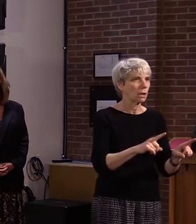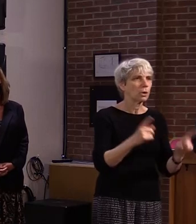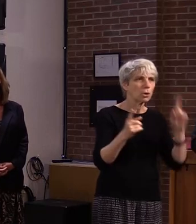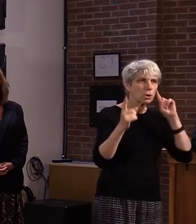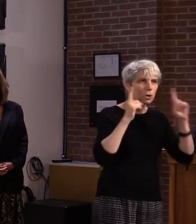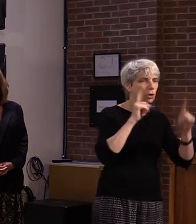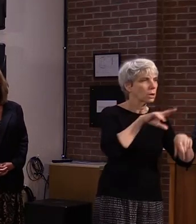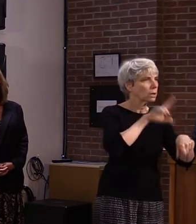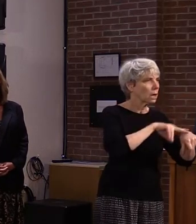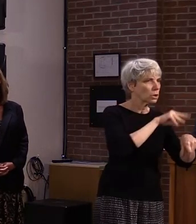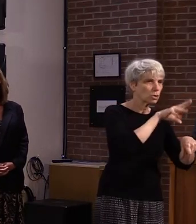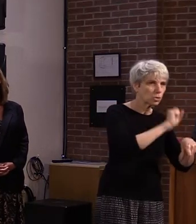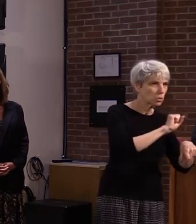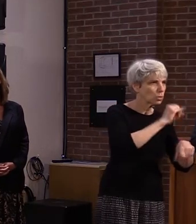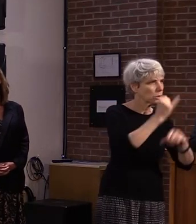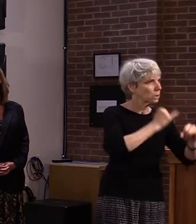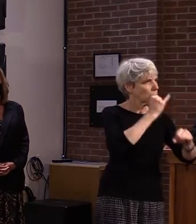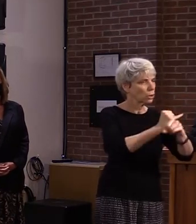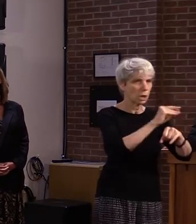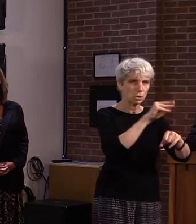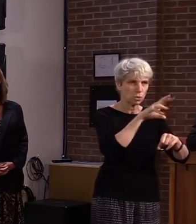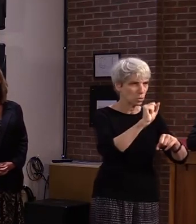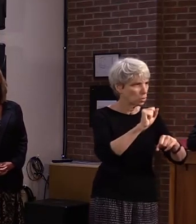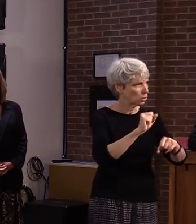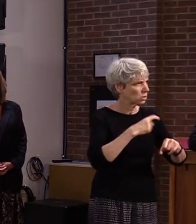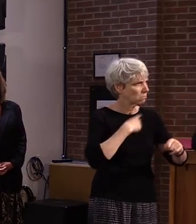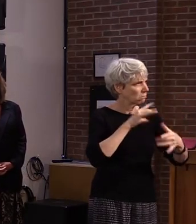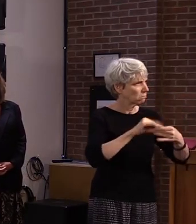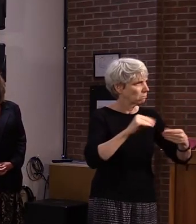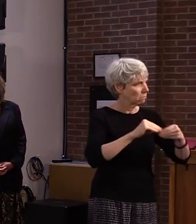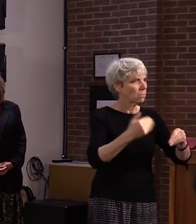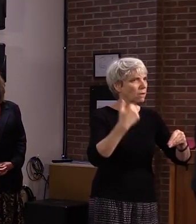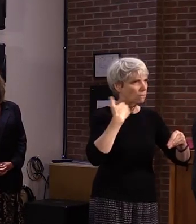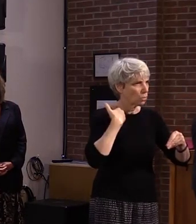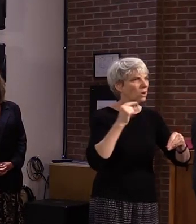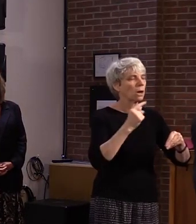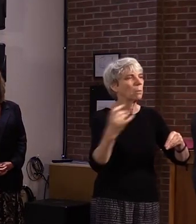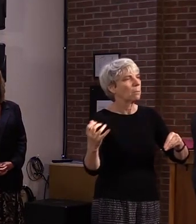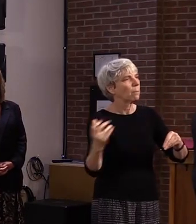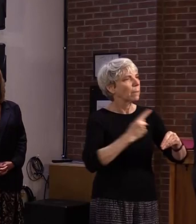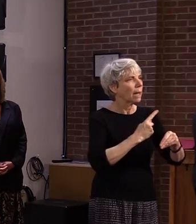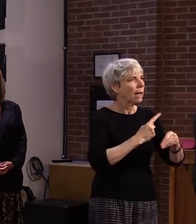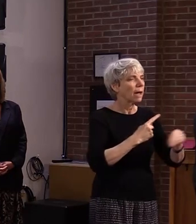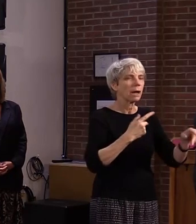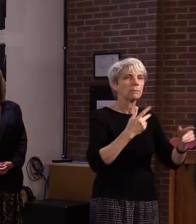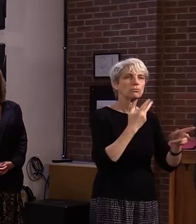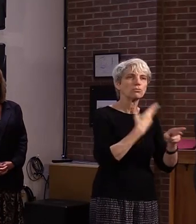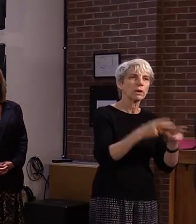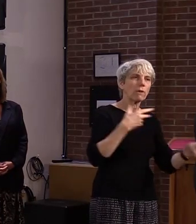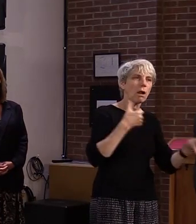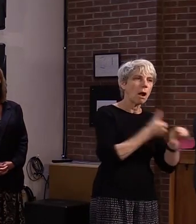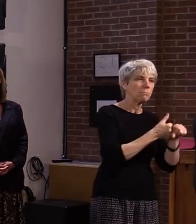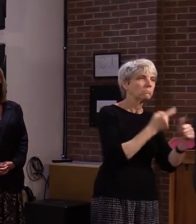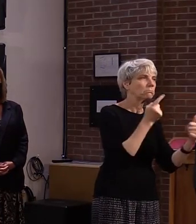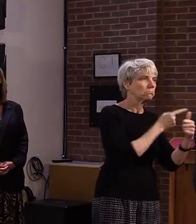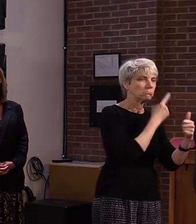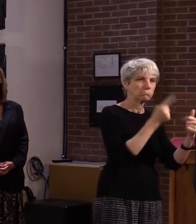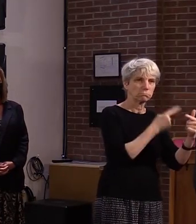items we've discussed previously at these conferences that I would like to briefly update and address.